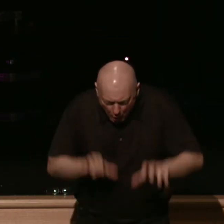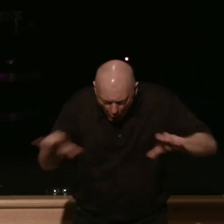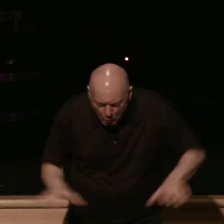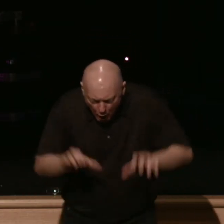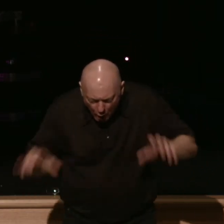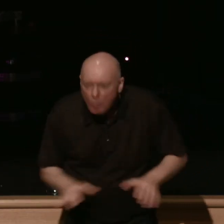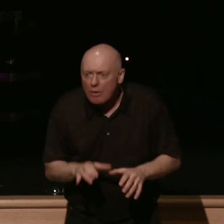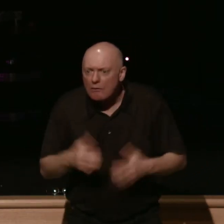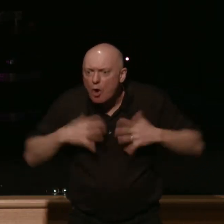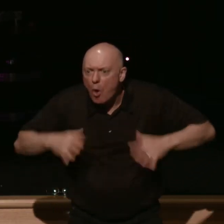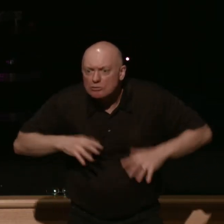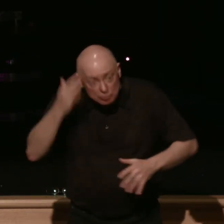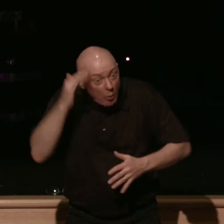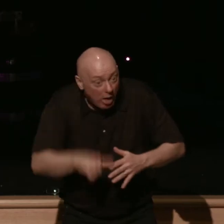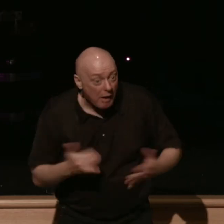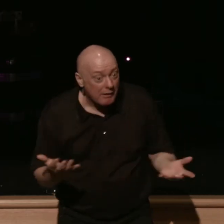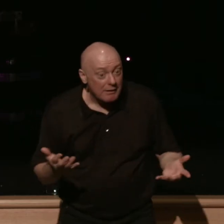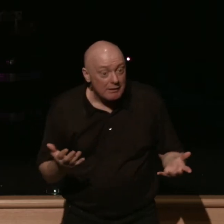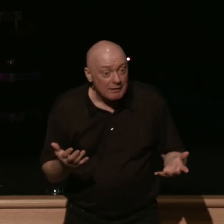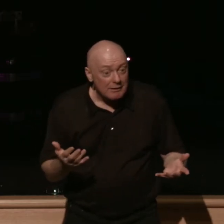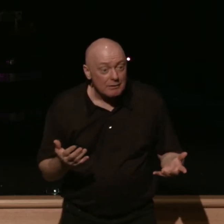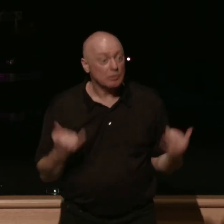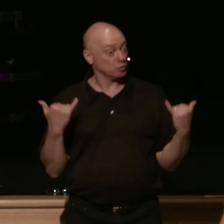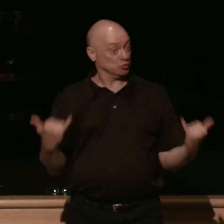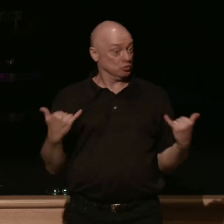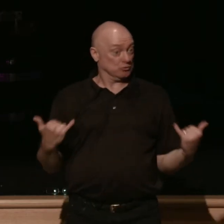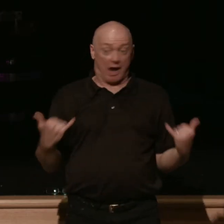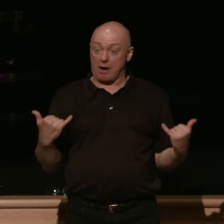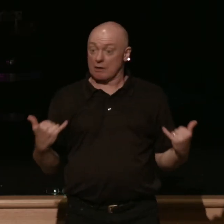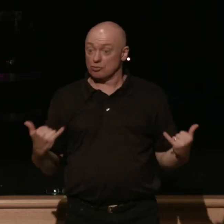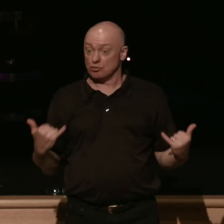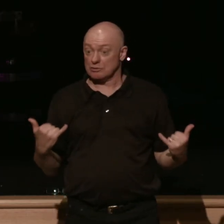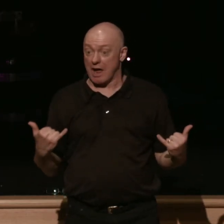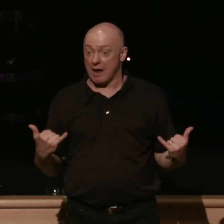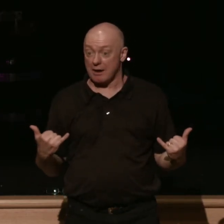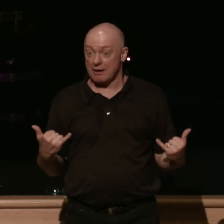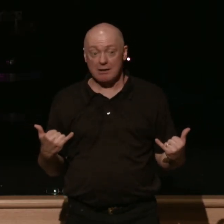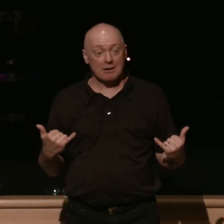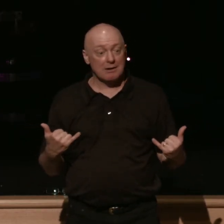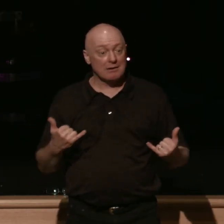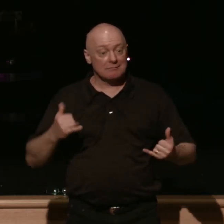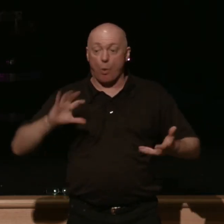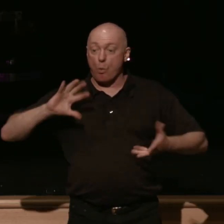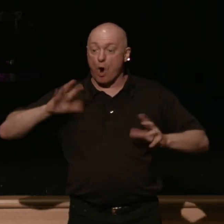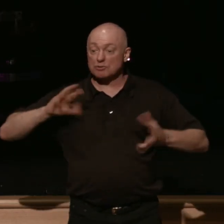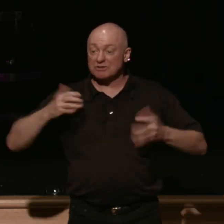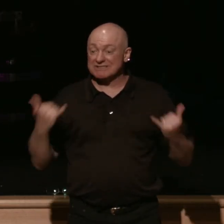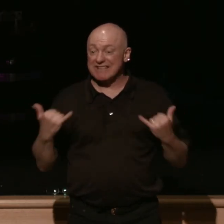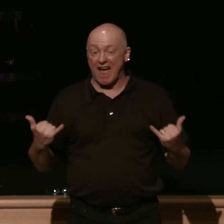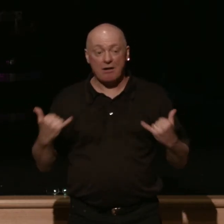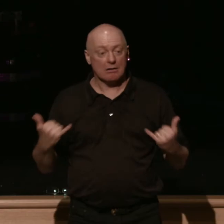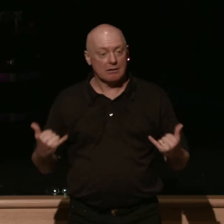did you know that in in the modern modern machine washing machines what are they called those things that clean your clothes